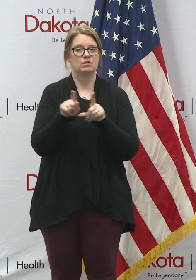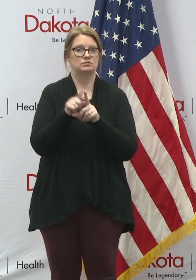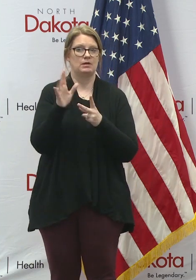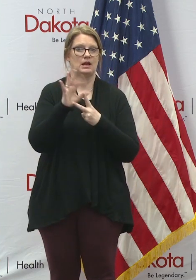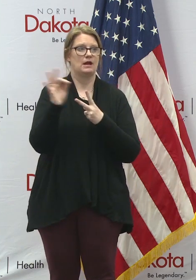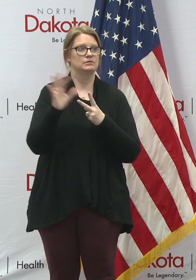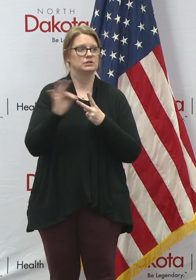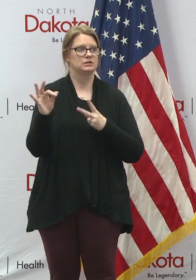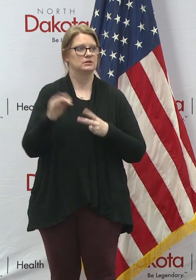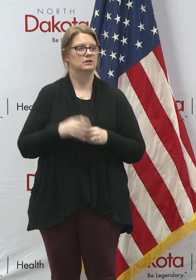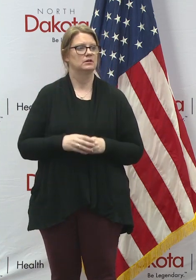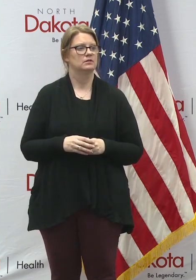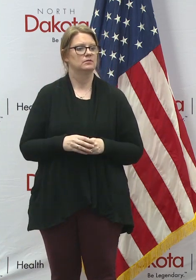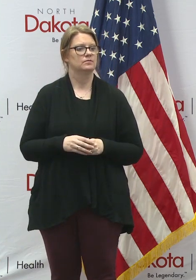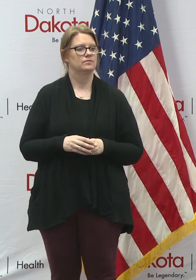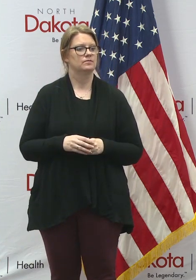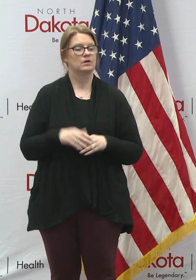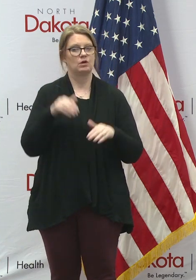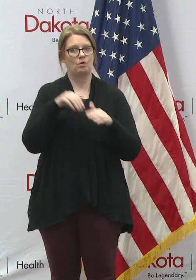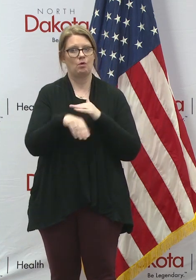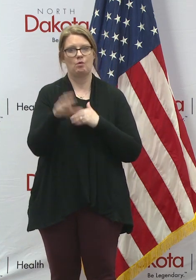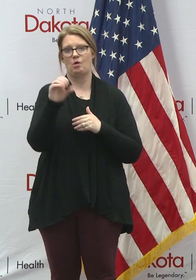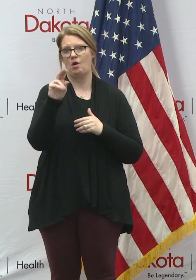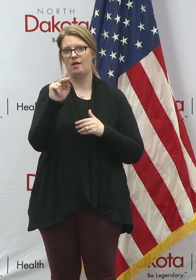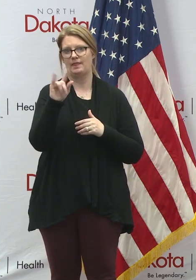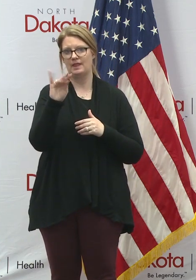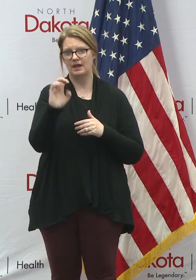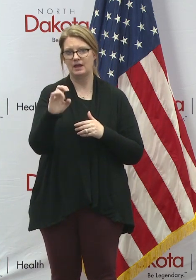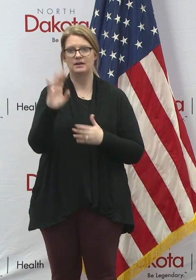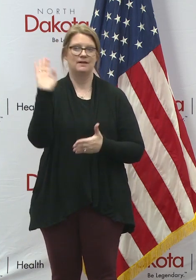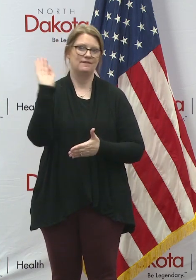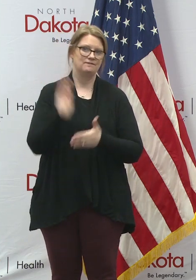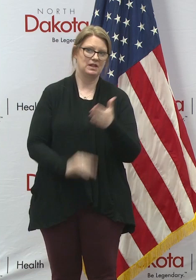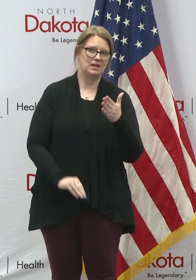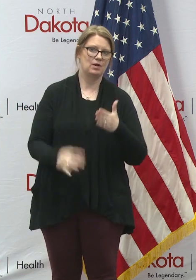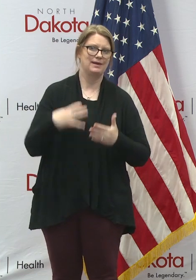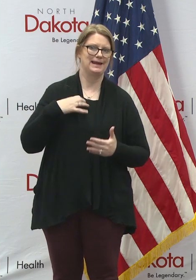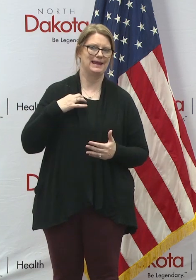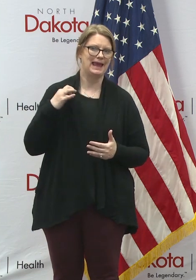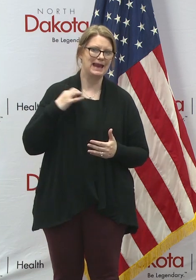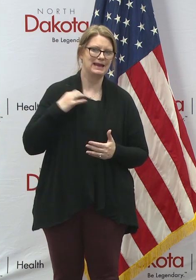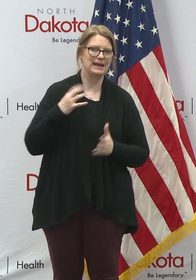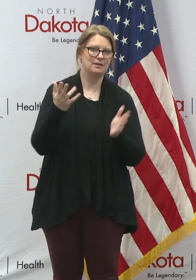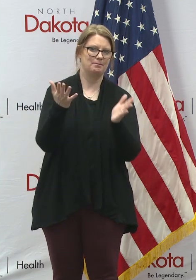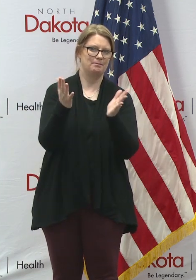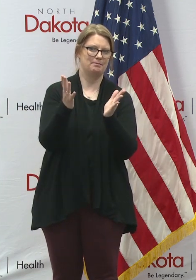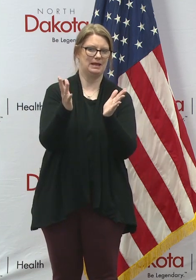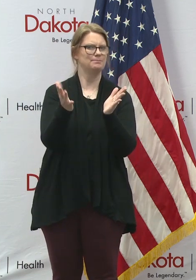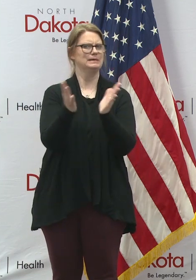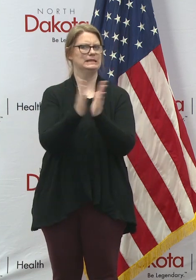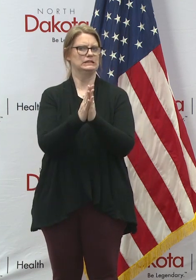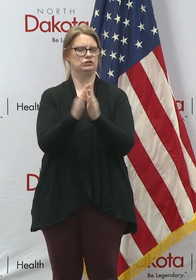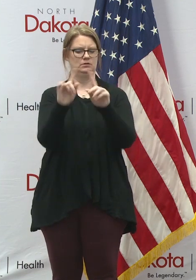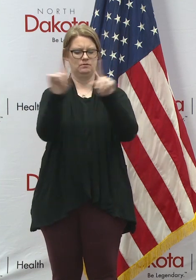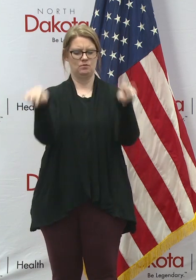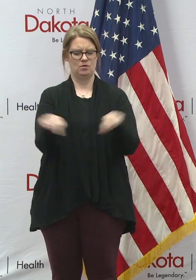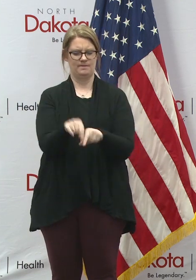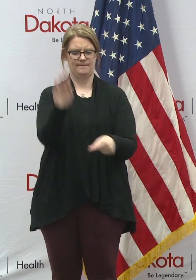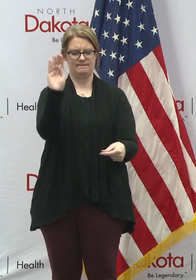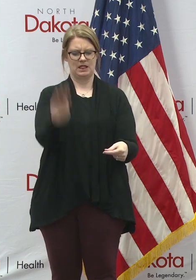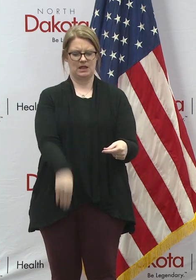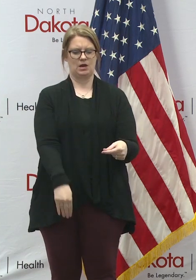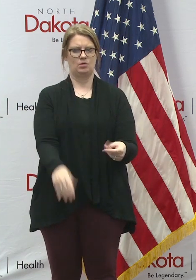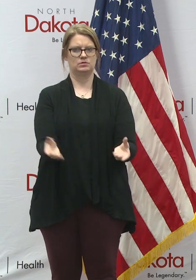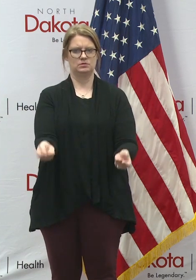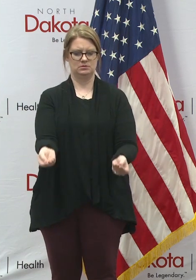them, is to go online, fill out a candidate, uh, petition form, complete it. And then